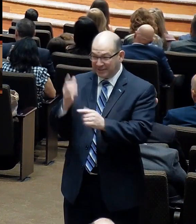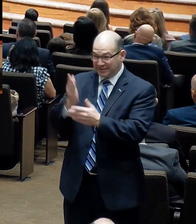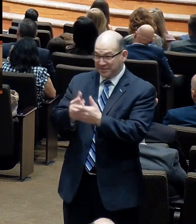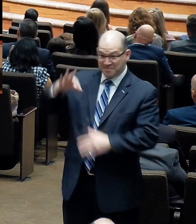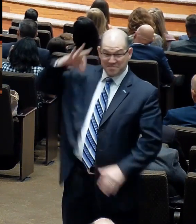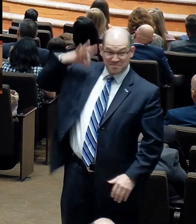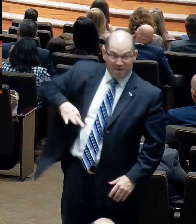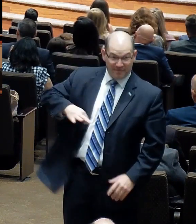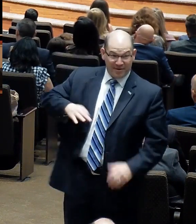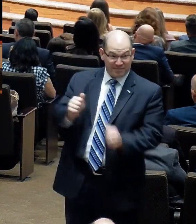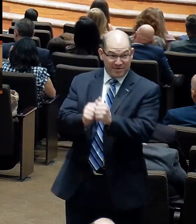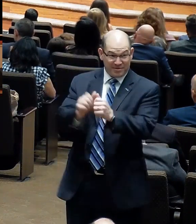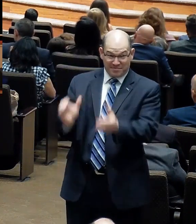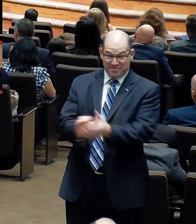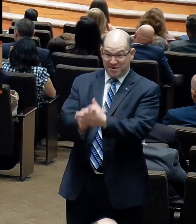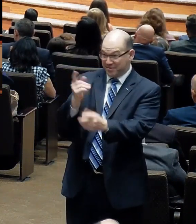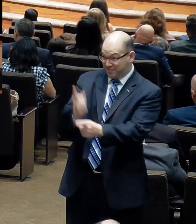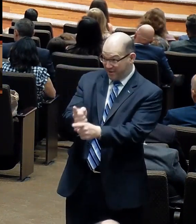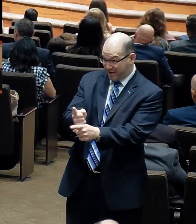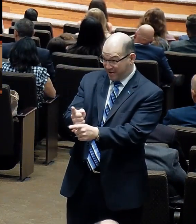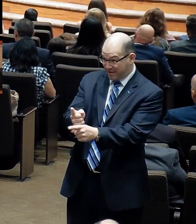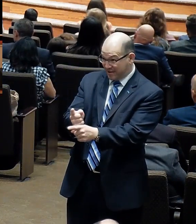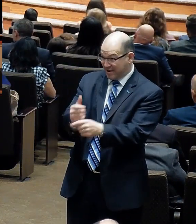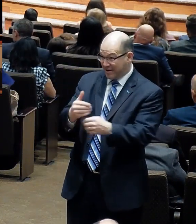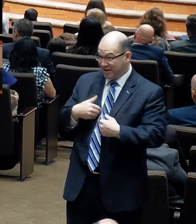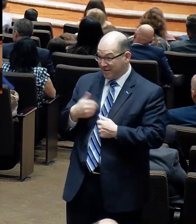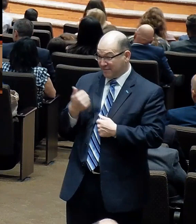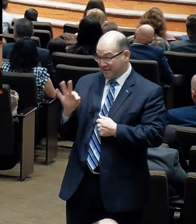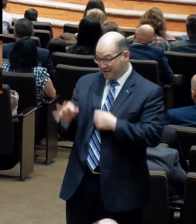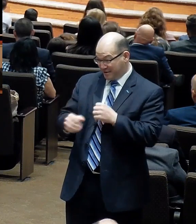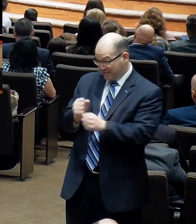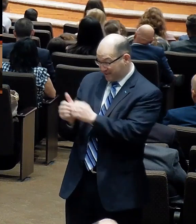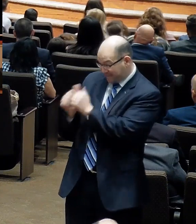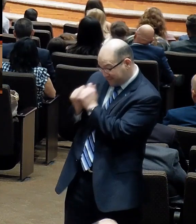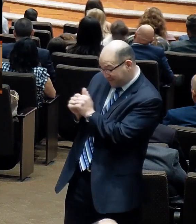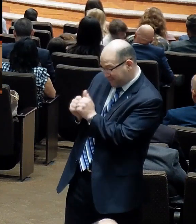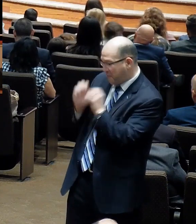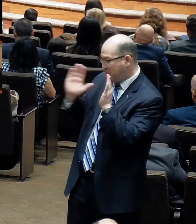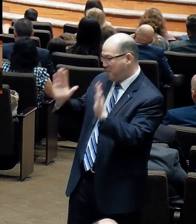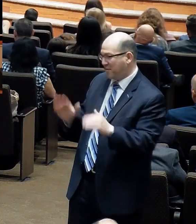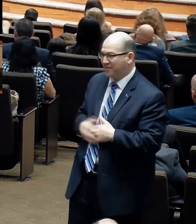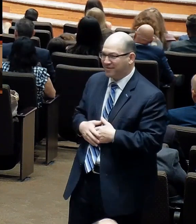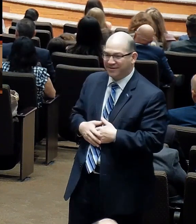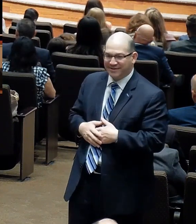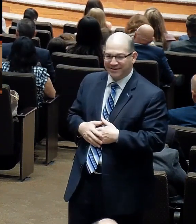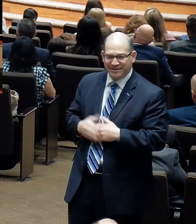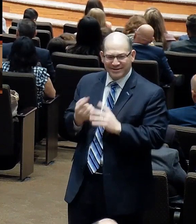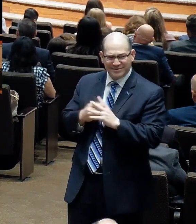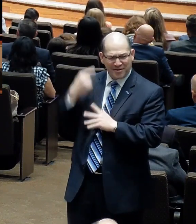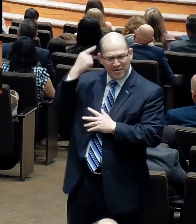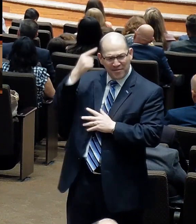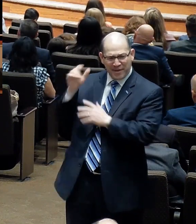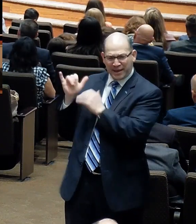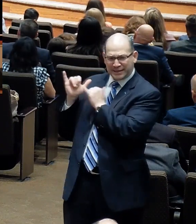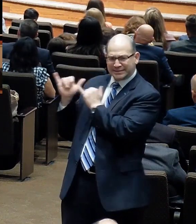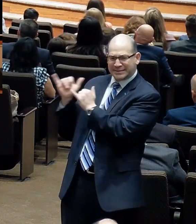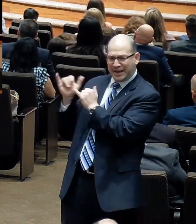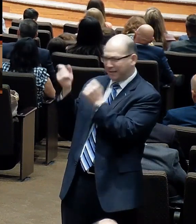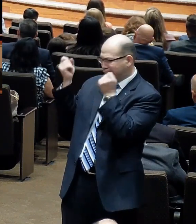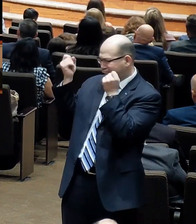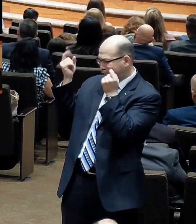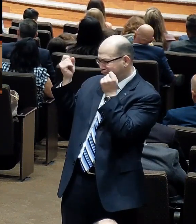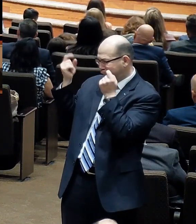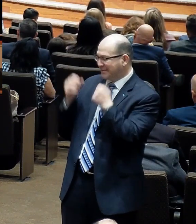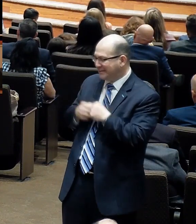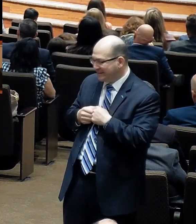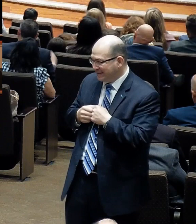aren't there? We have 19 and a half years and, and it's amazing the longer you're married, you start to think like one another. And we're, we've been married long enough.